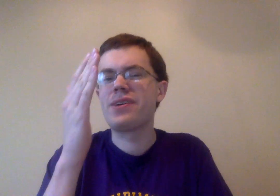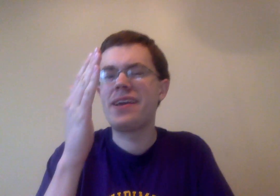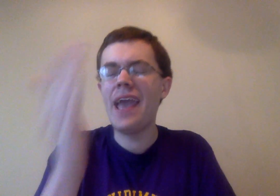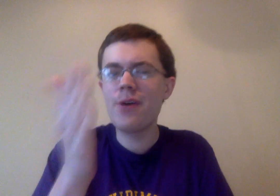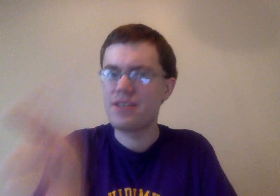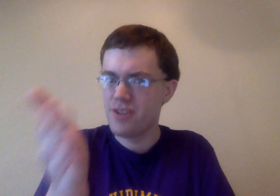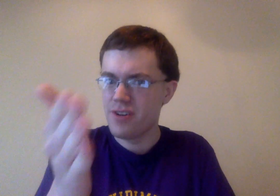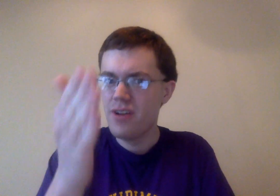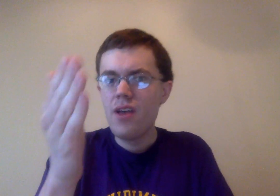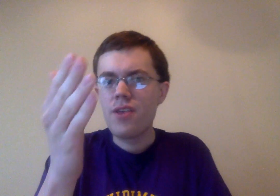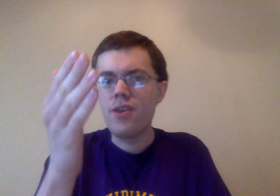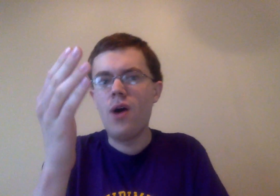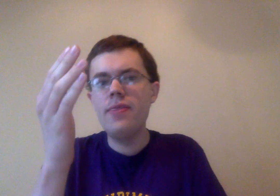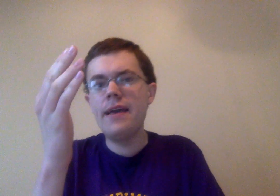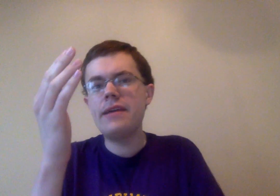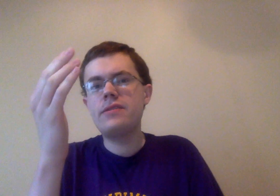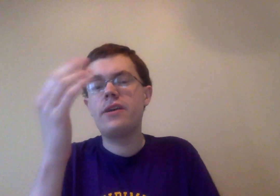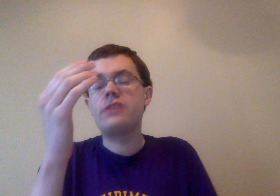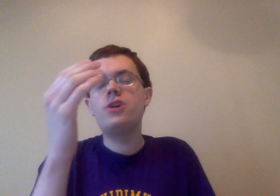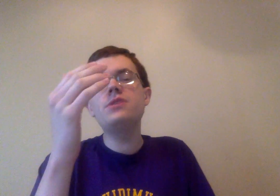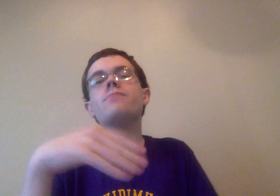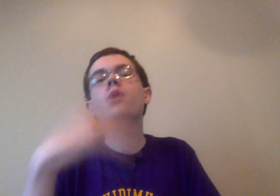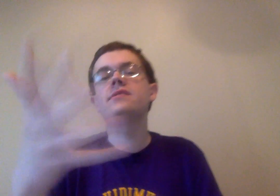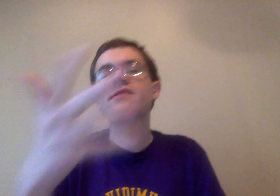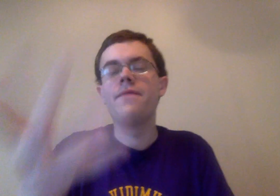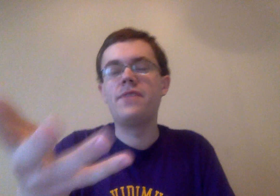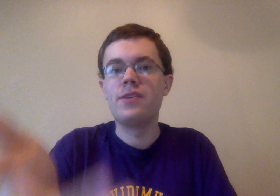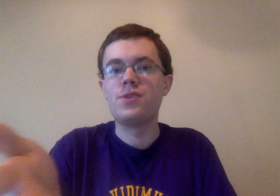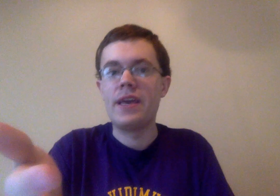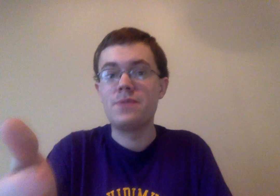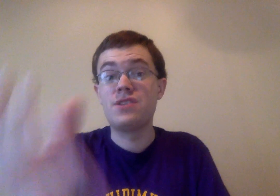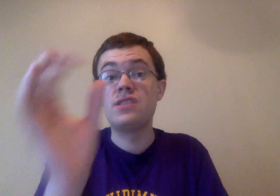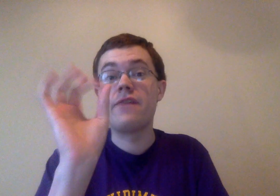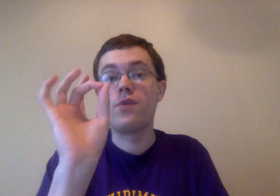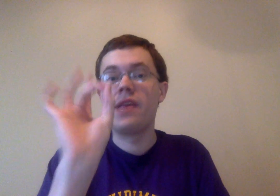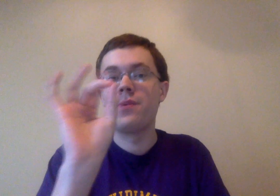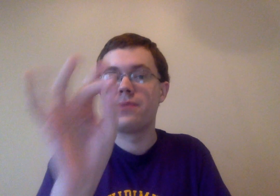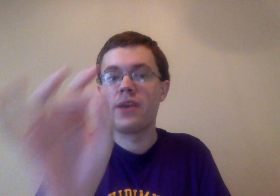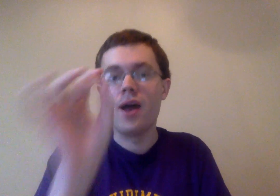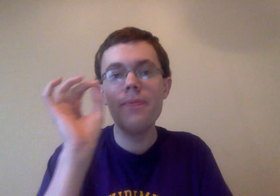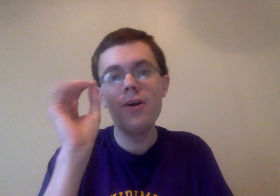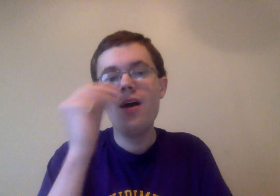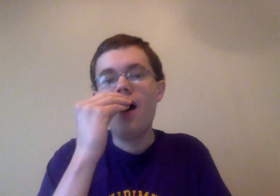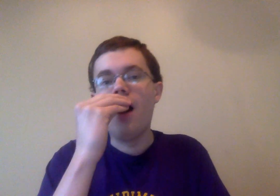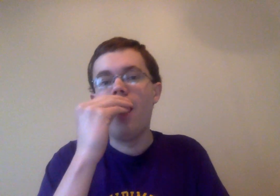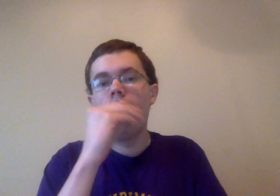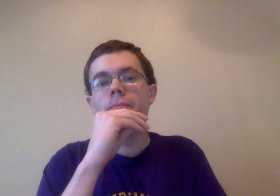character. You know, you Chocho was mostly confident in his weight, but just never wanted anyone to bring it up. Um,